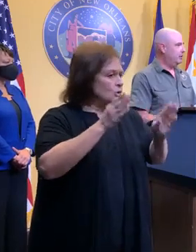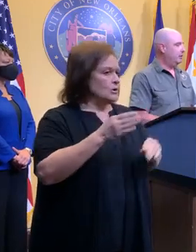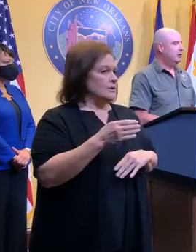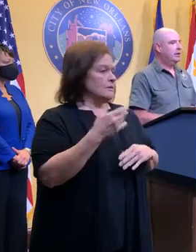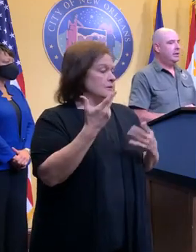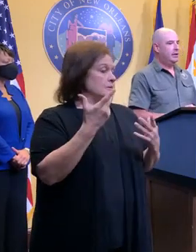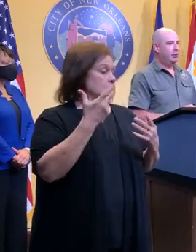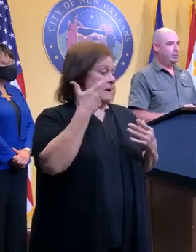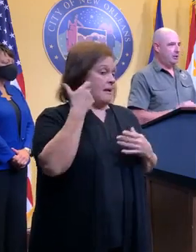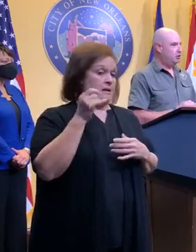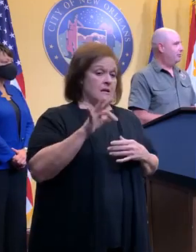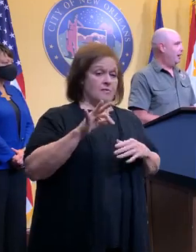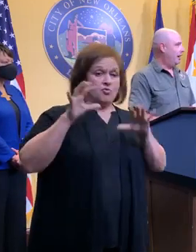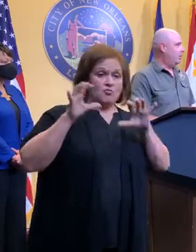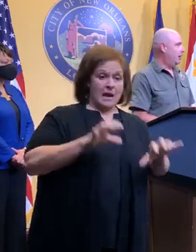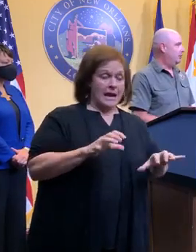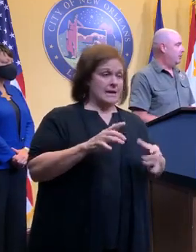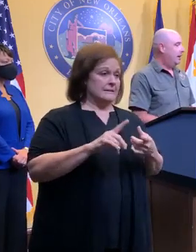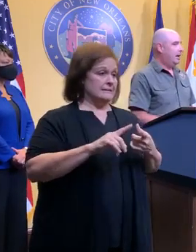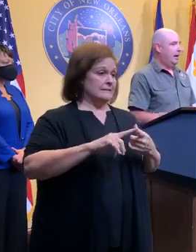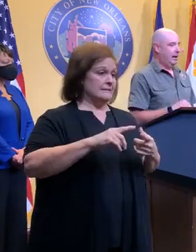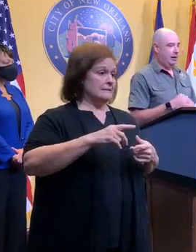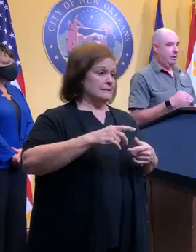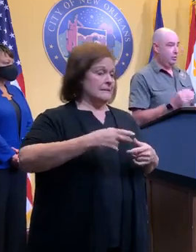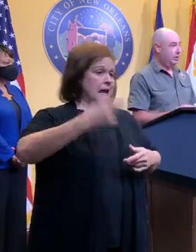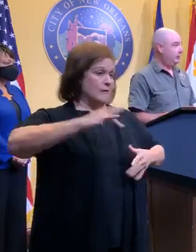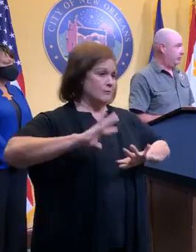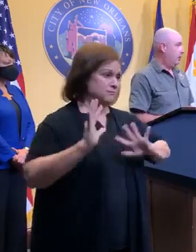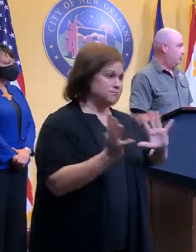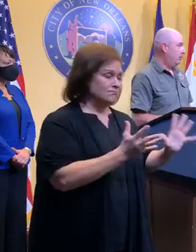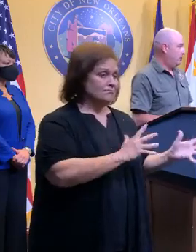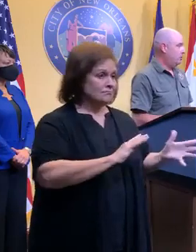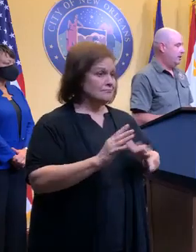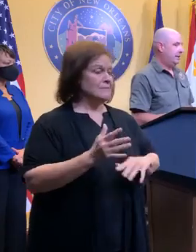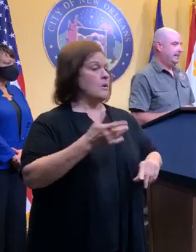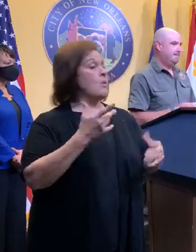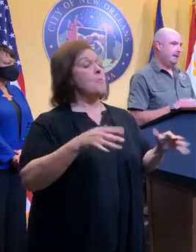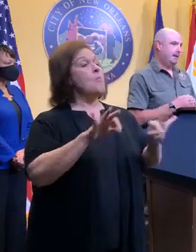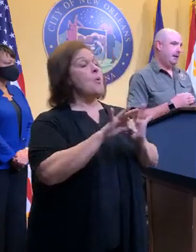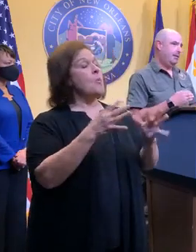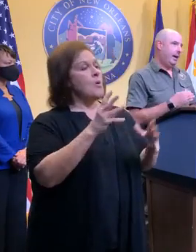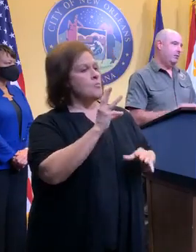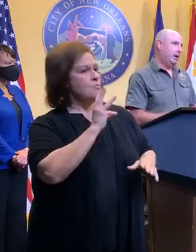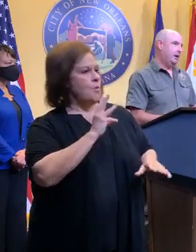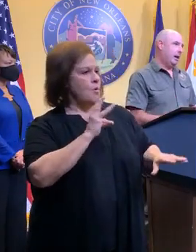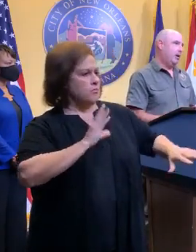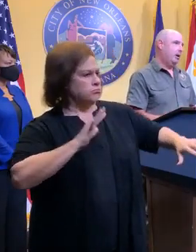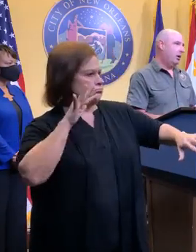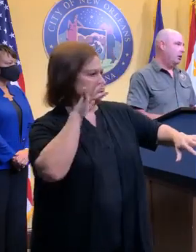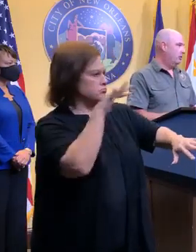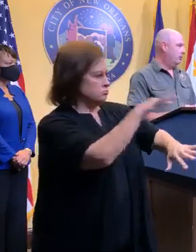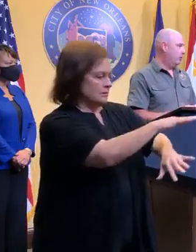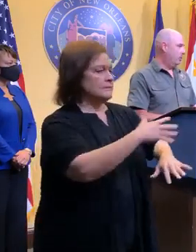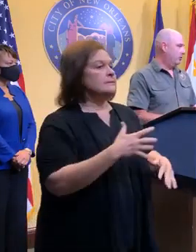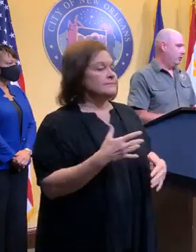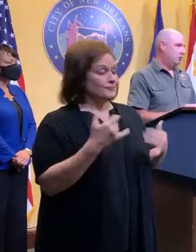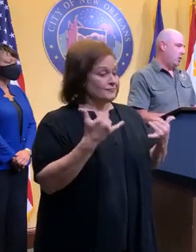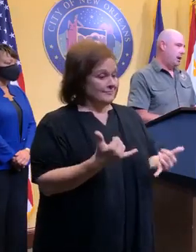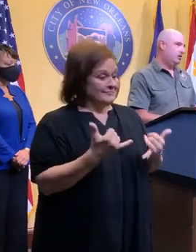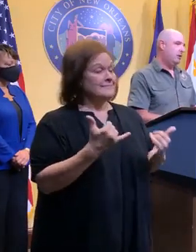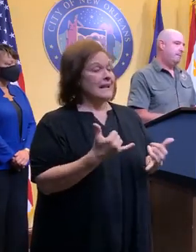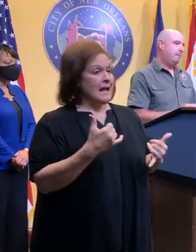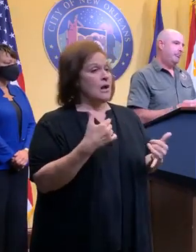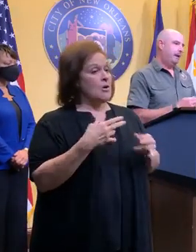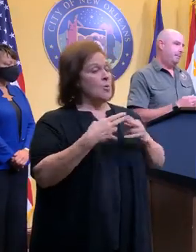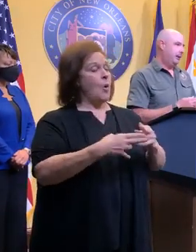due to rainfall, you know, the potential for high winds, and really storm surge. And that right now, we are under a storm